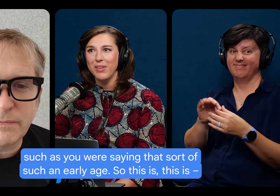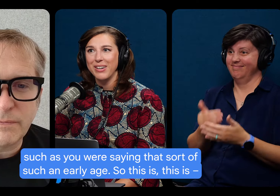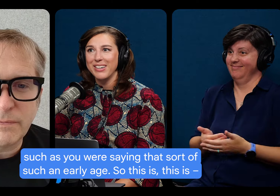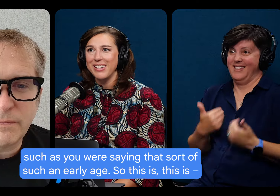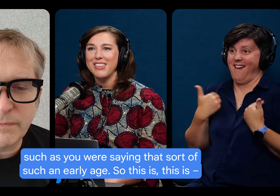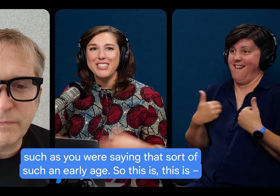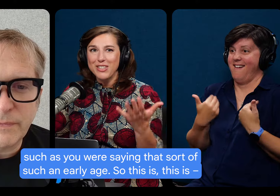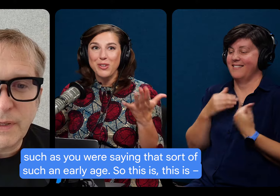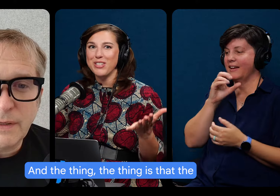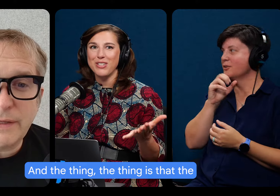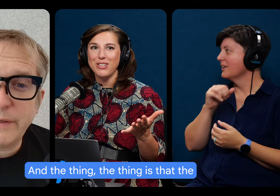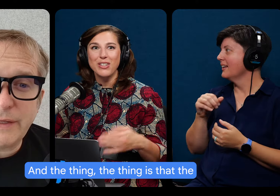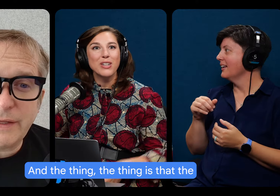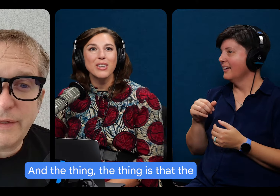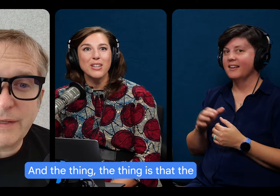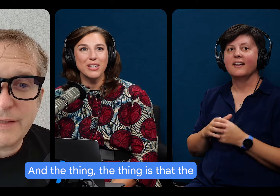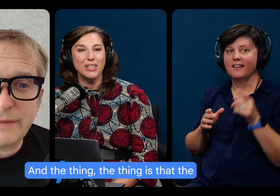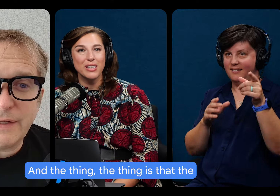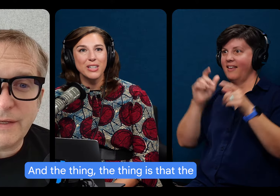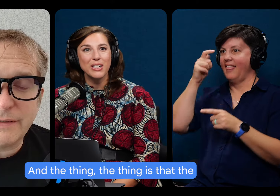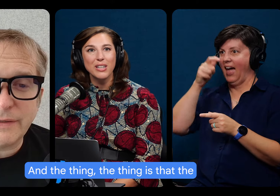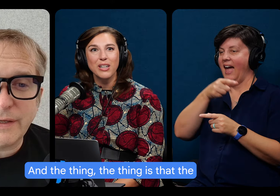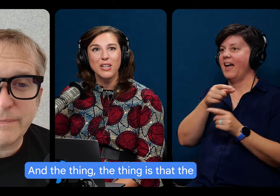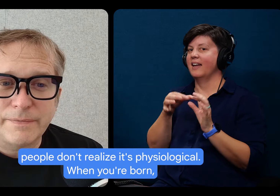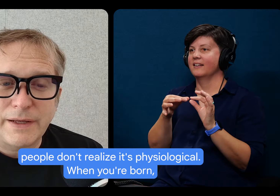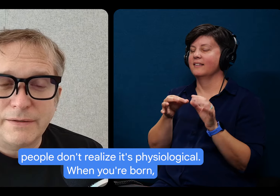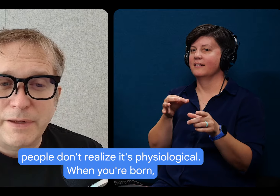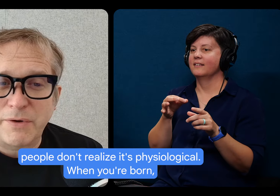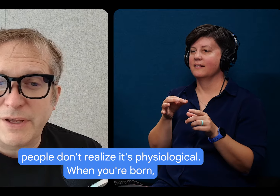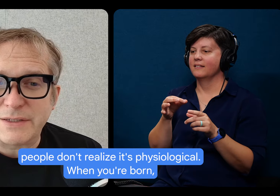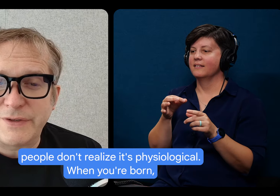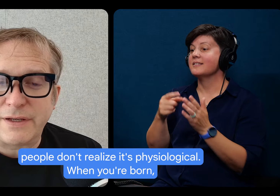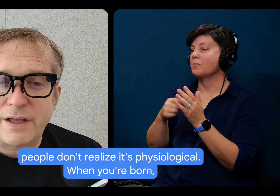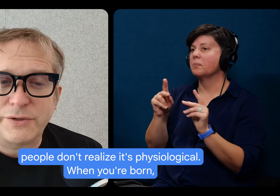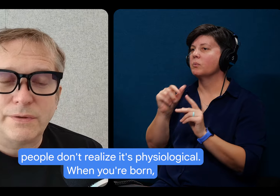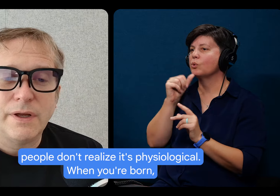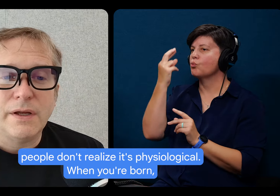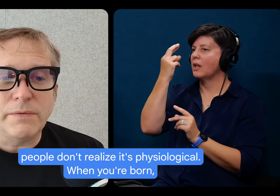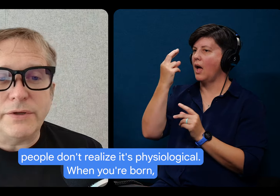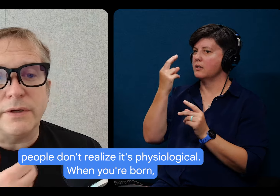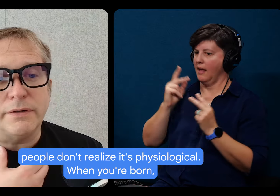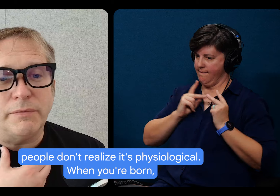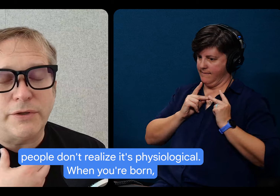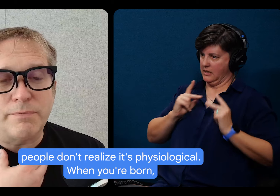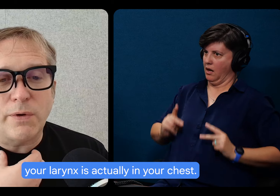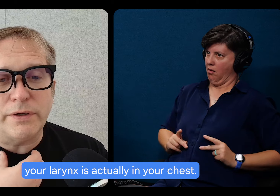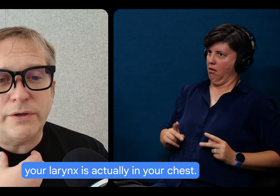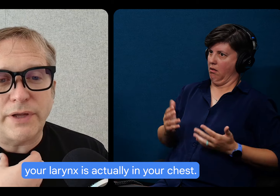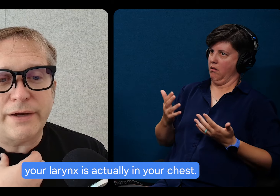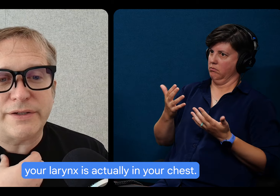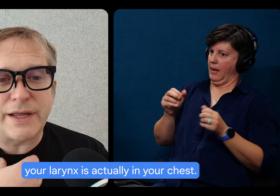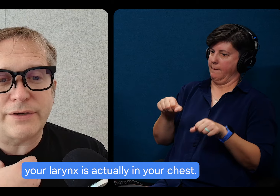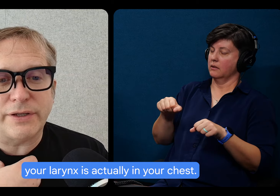So this is— And the thing is that the—and people don't realize it's physiological. When you're born,